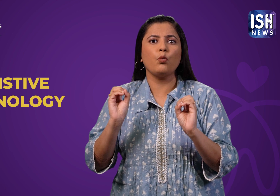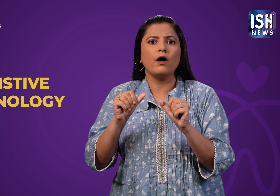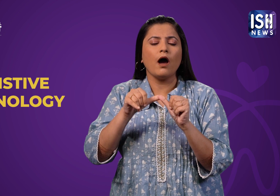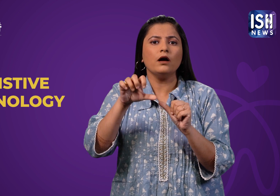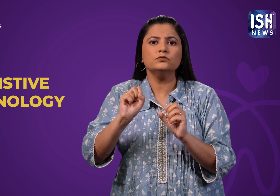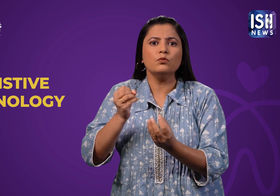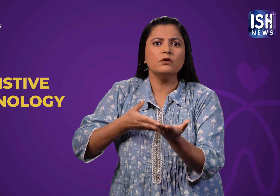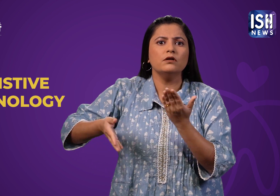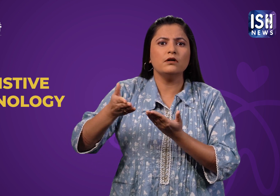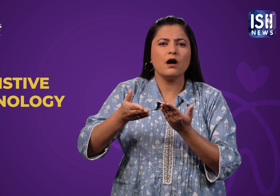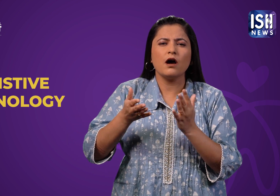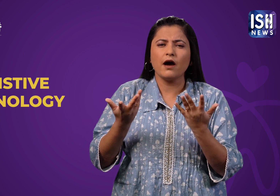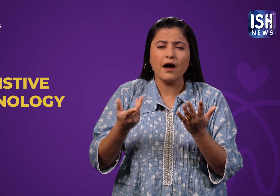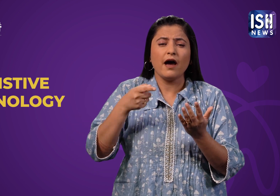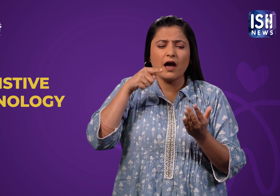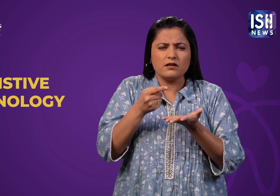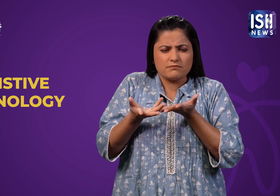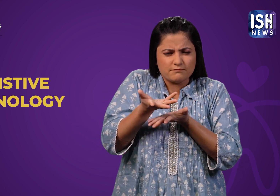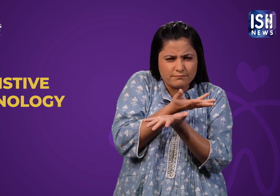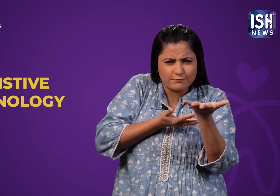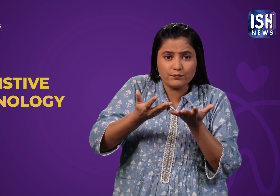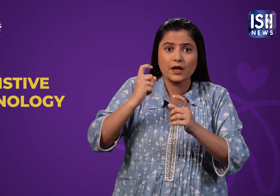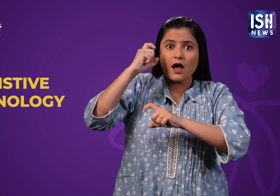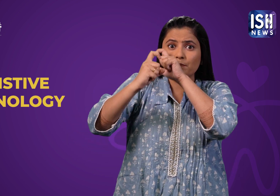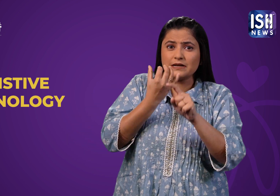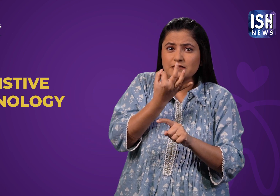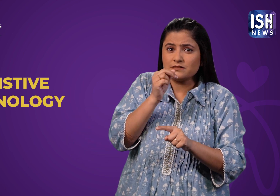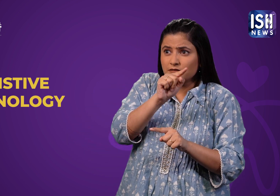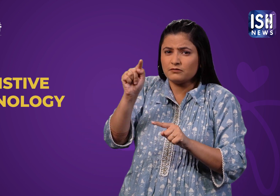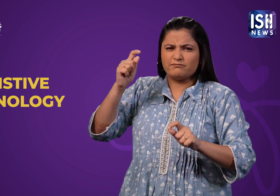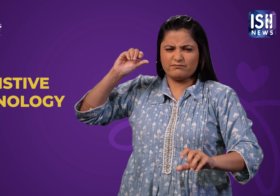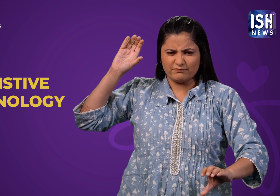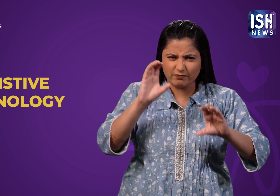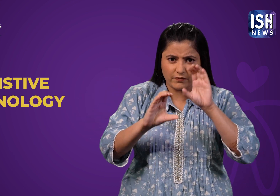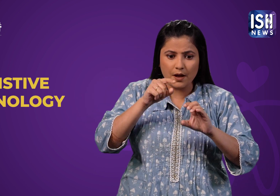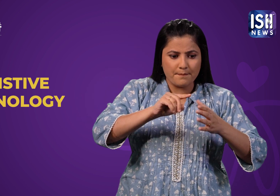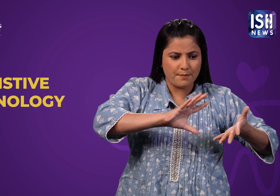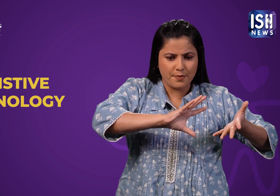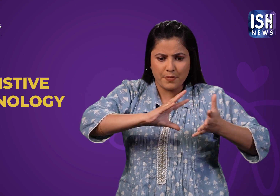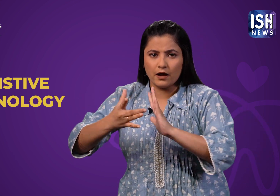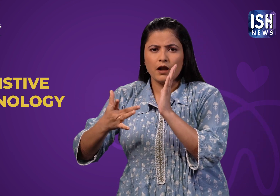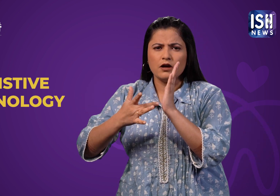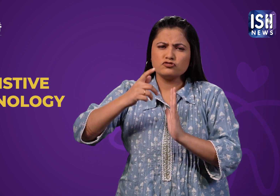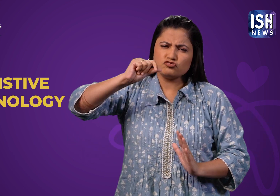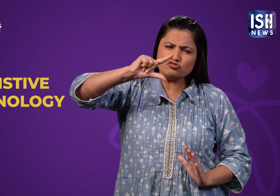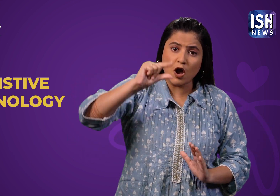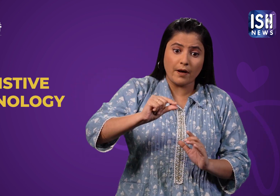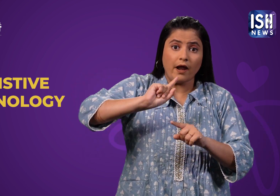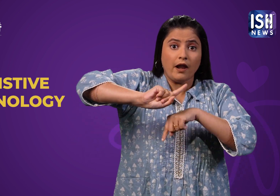technology to maximize independent PWDs. There will also be a discussion on ways to bring in more investments so that the